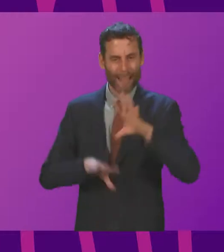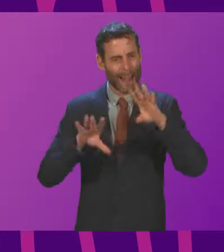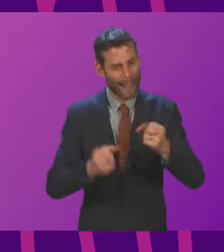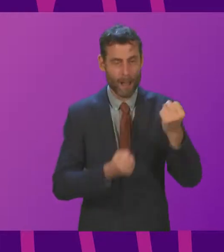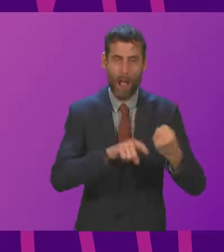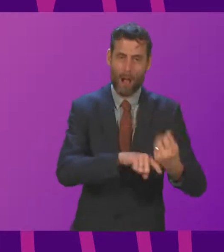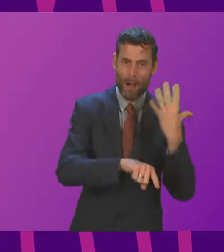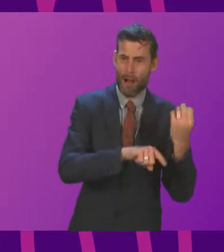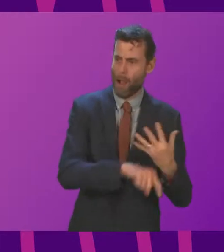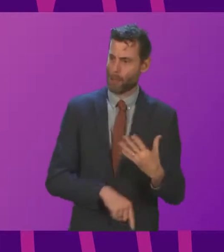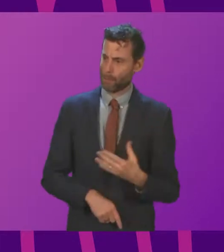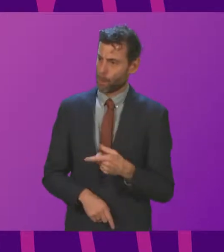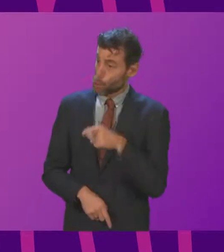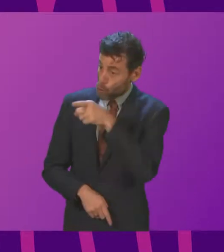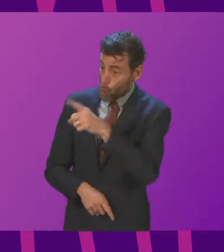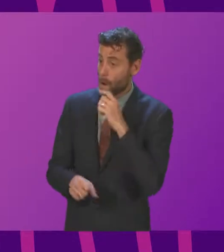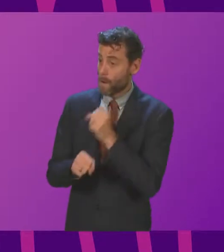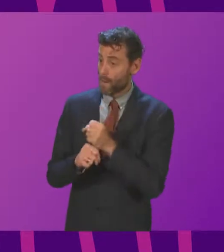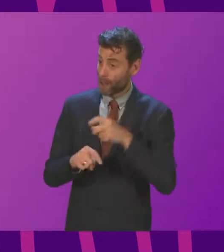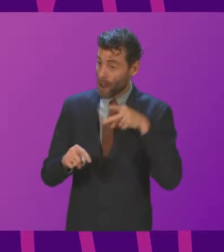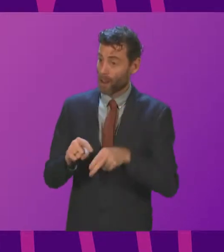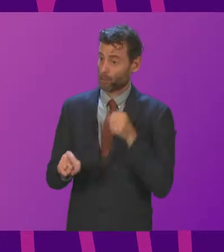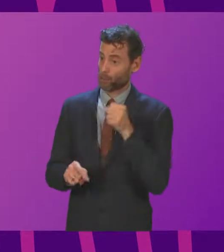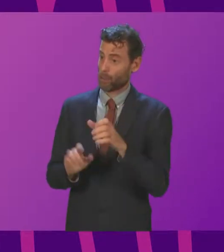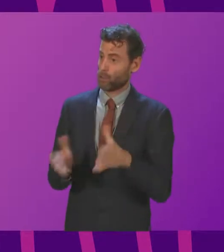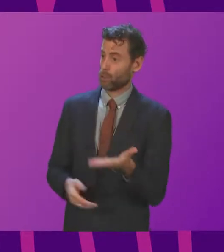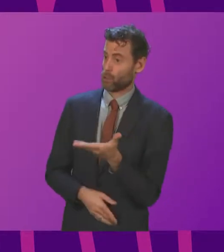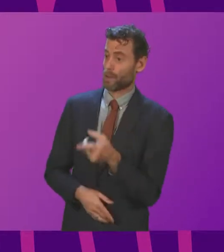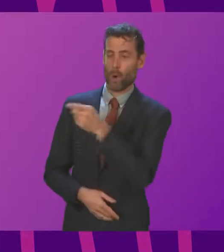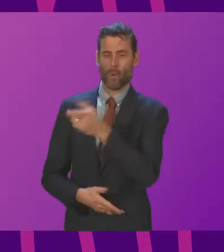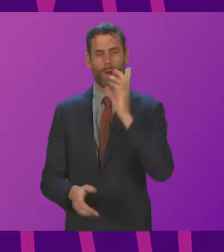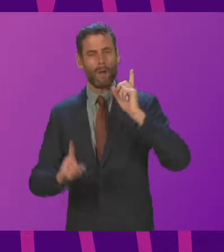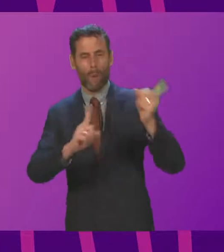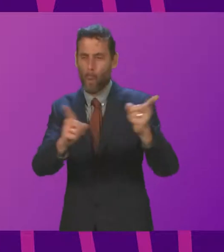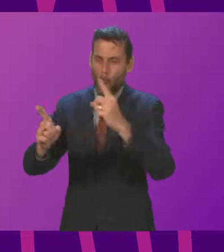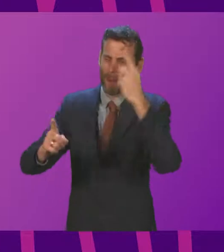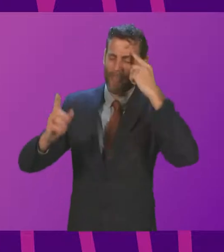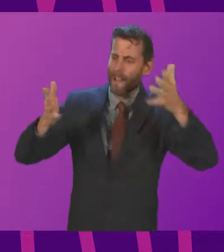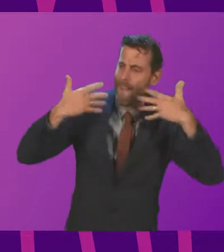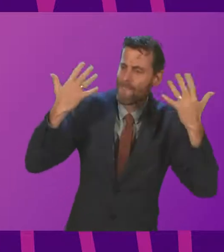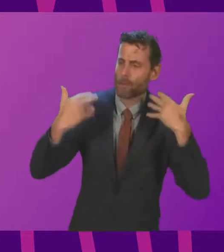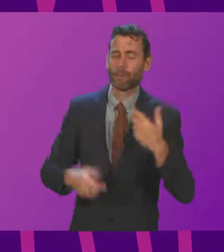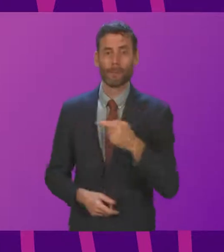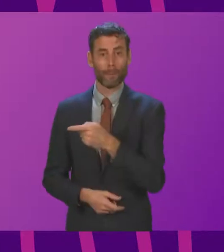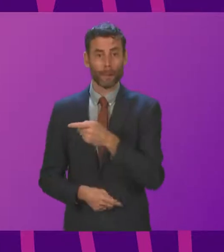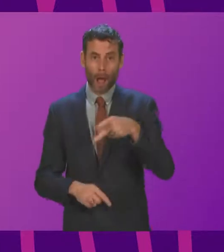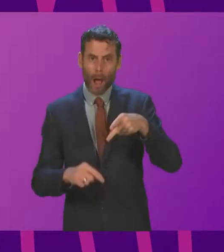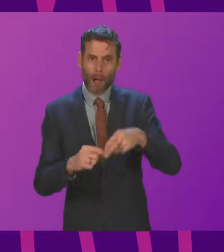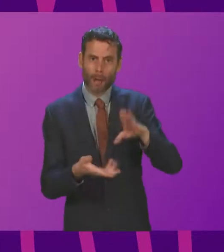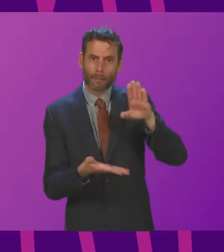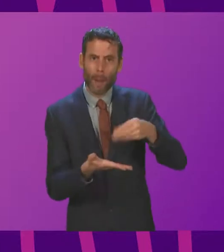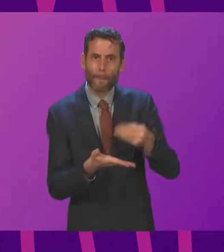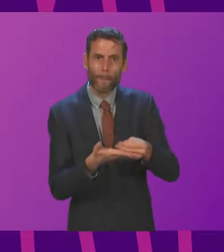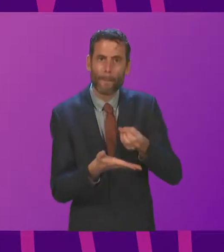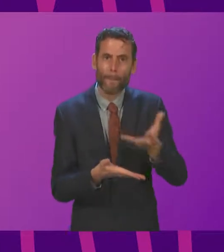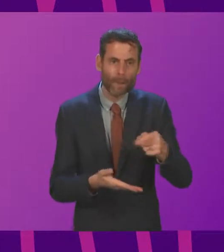government is cutting hundreds of train services. She lectures the world on the global environment, while cutting cleansing budgets and neglecting the local environment.